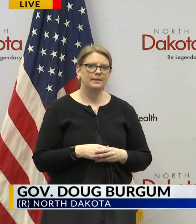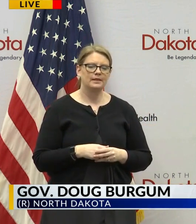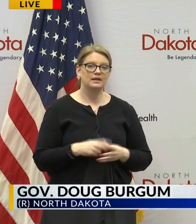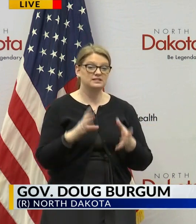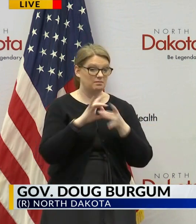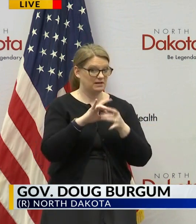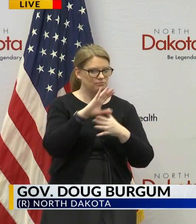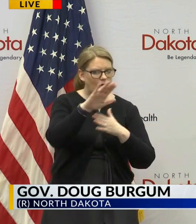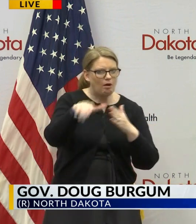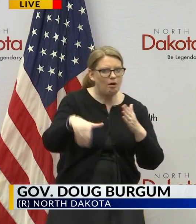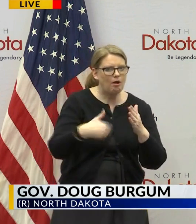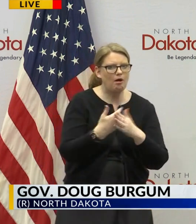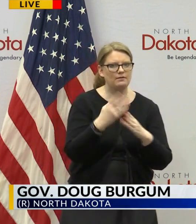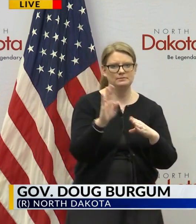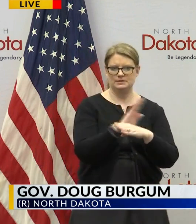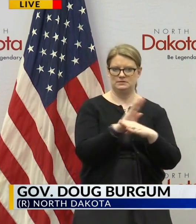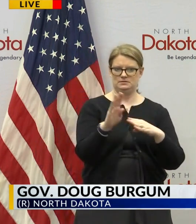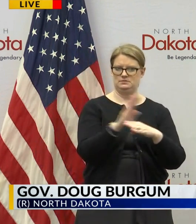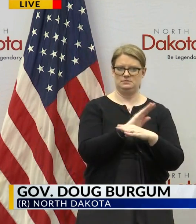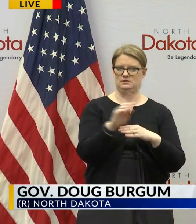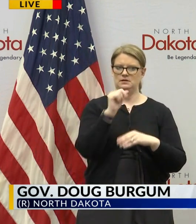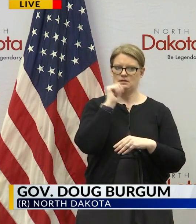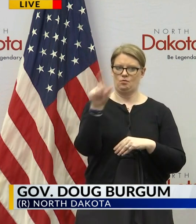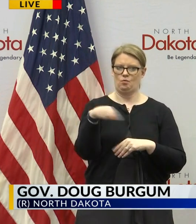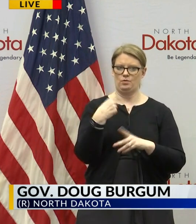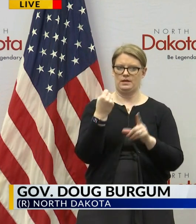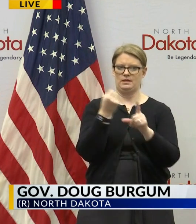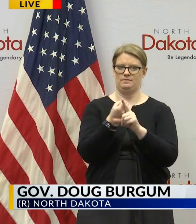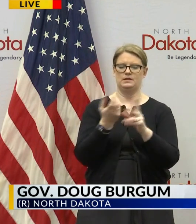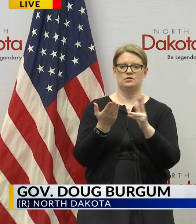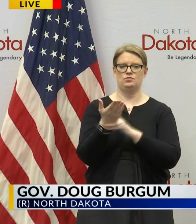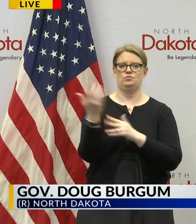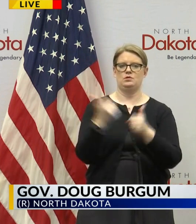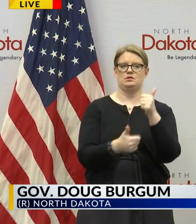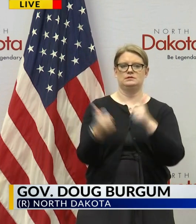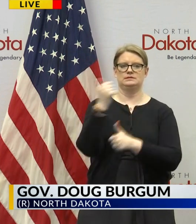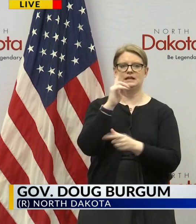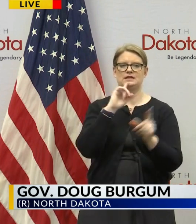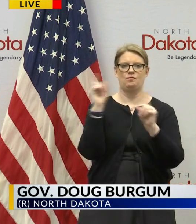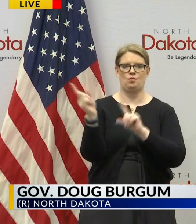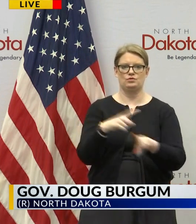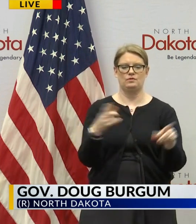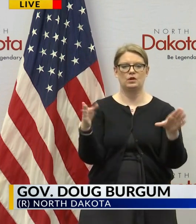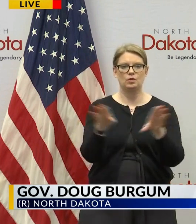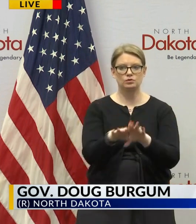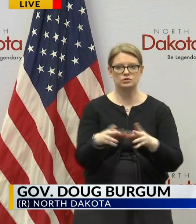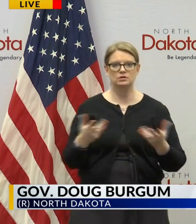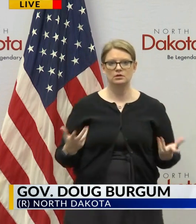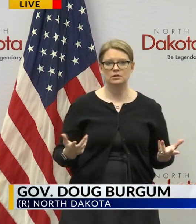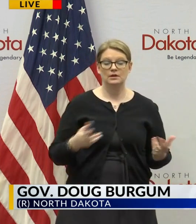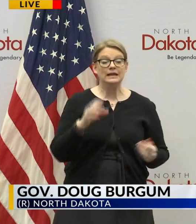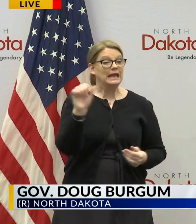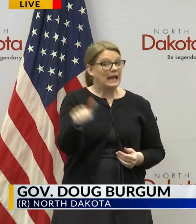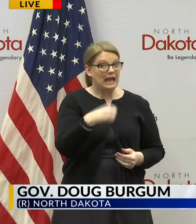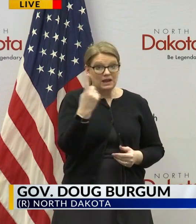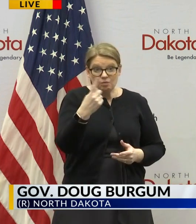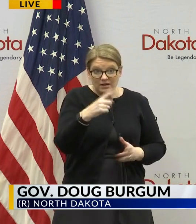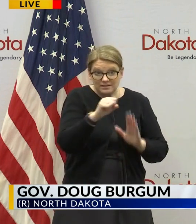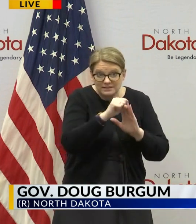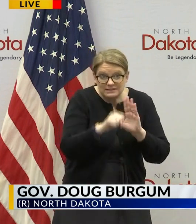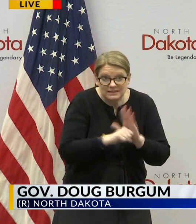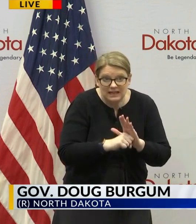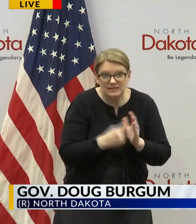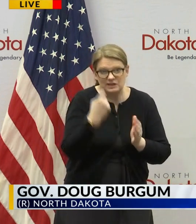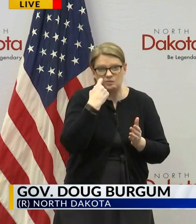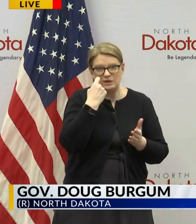applies to all businesses not just those that were impacted through our executive orders for closure so if anybody anybody in our state is